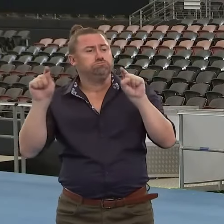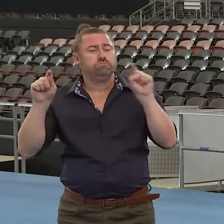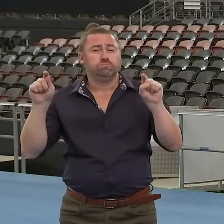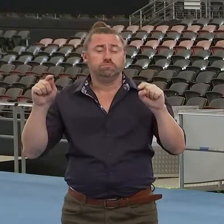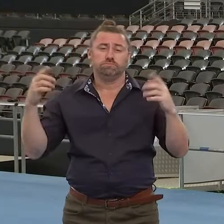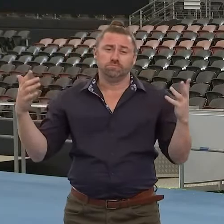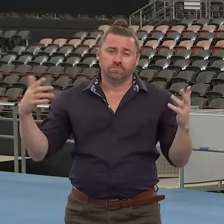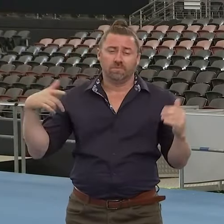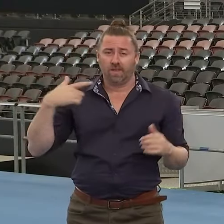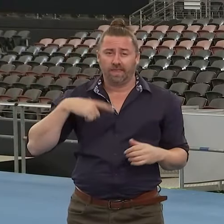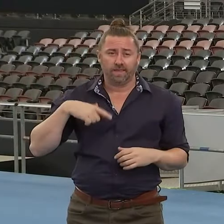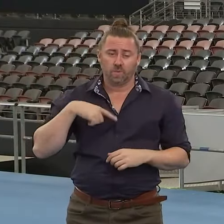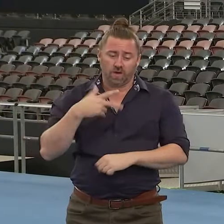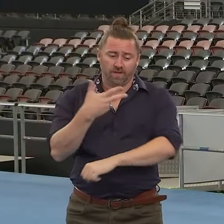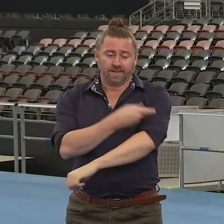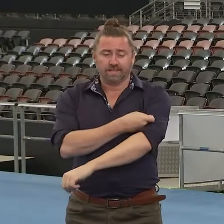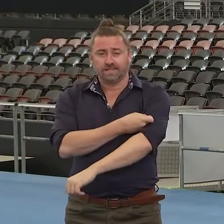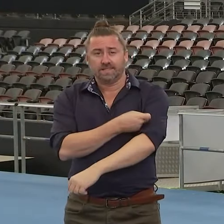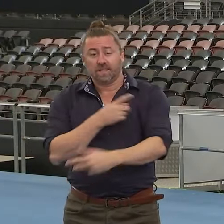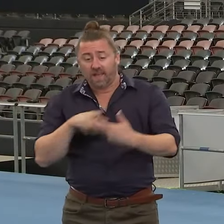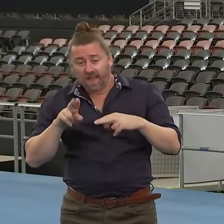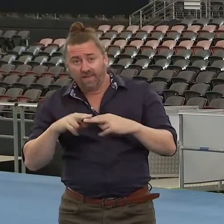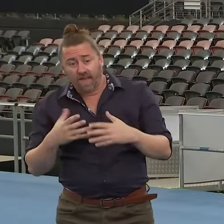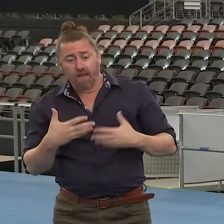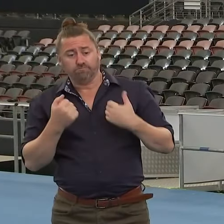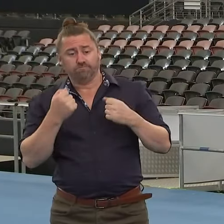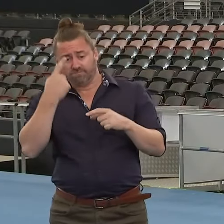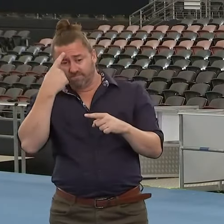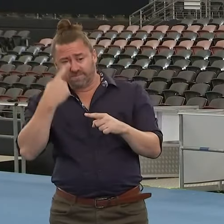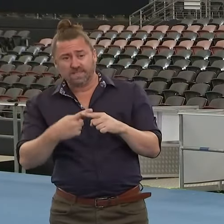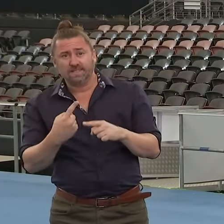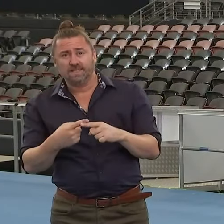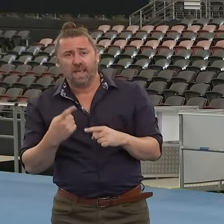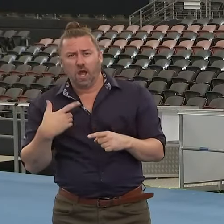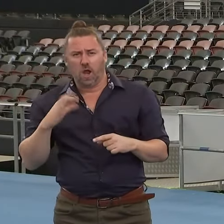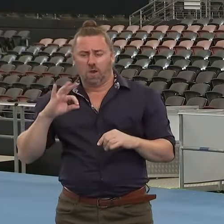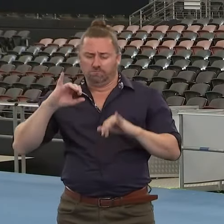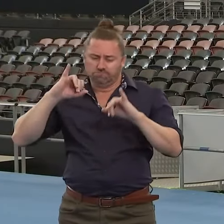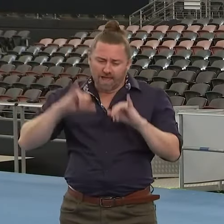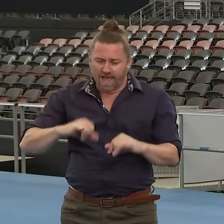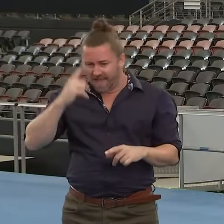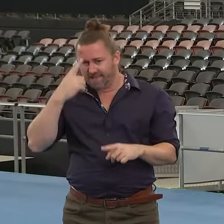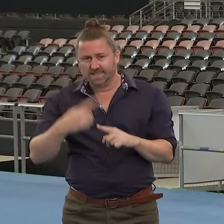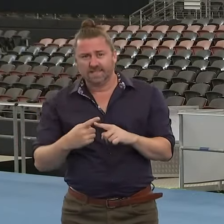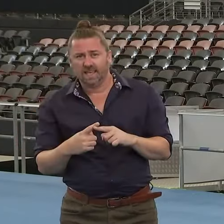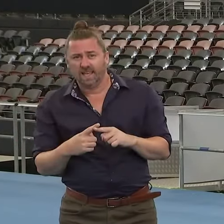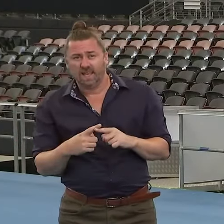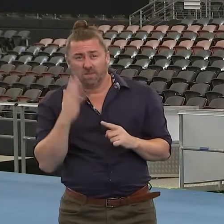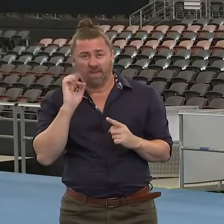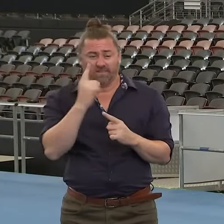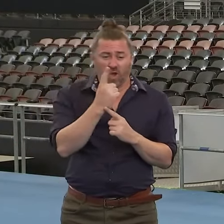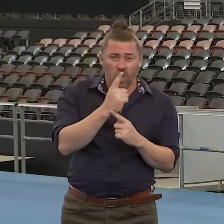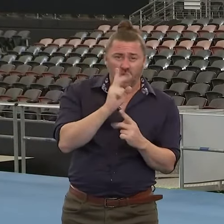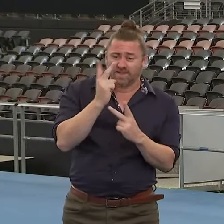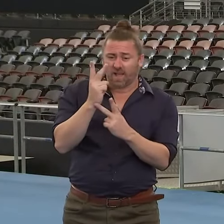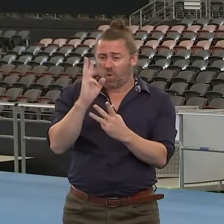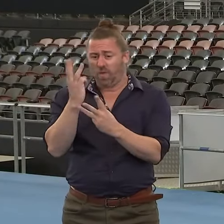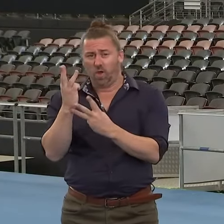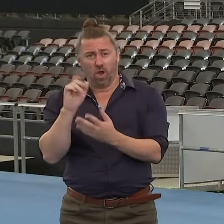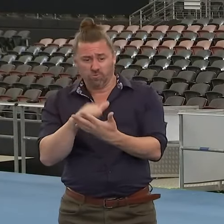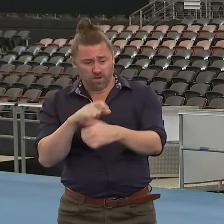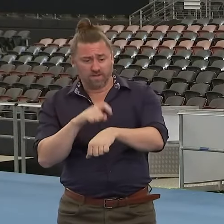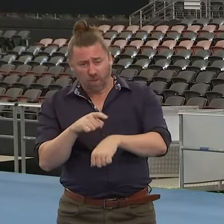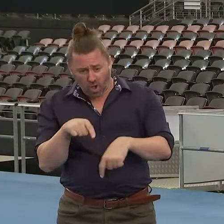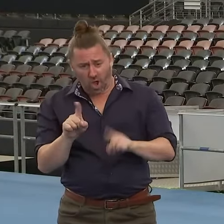more reason why people need to be getting vaccinated, whether it's their first, their second or their booster. I want to also